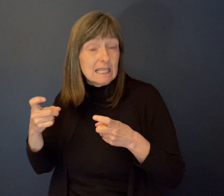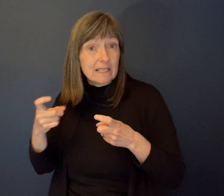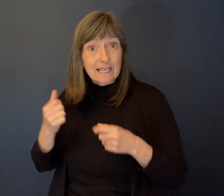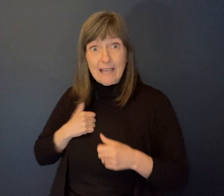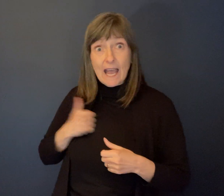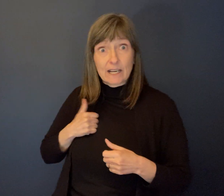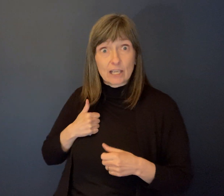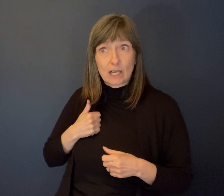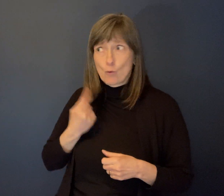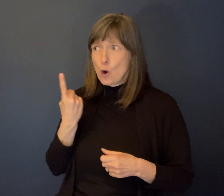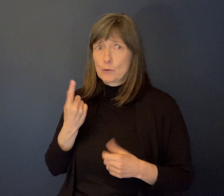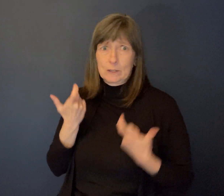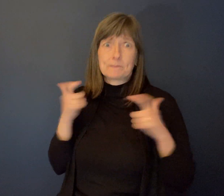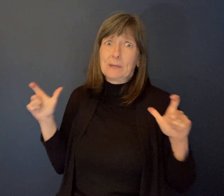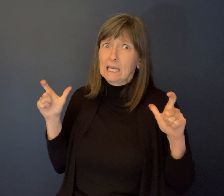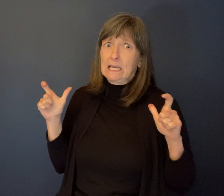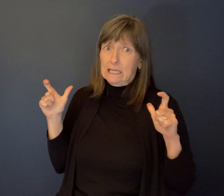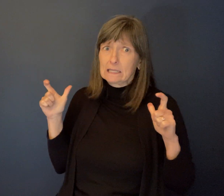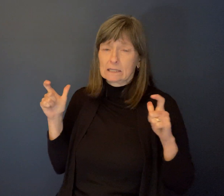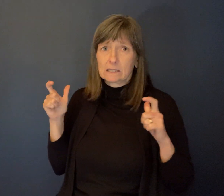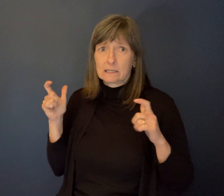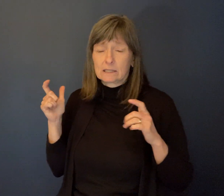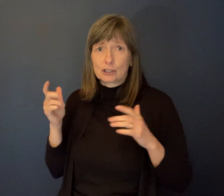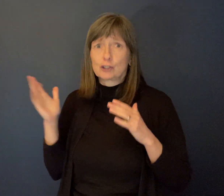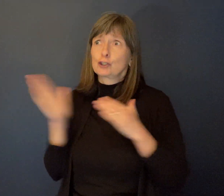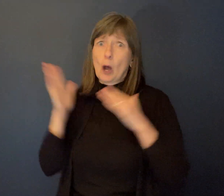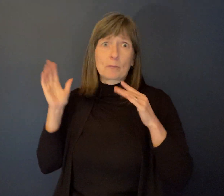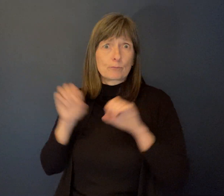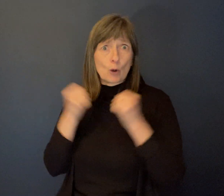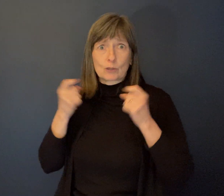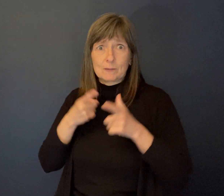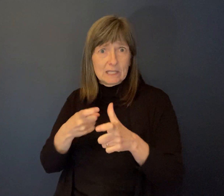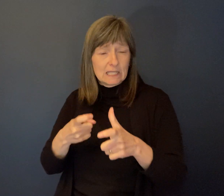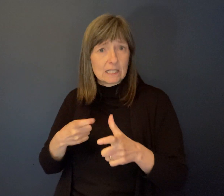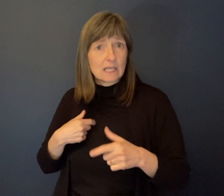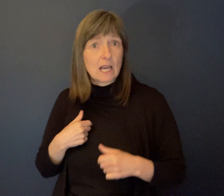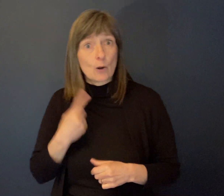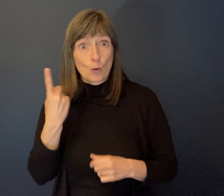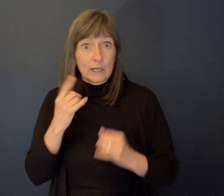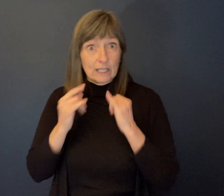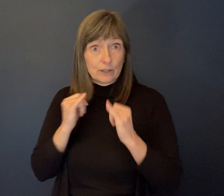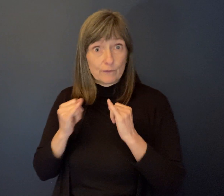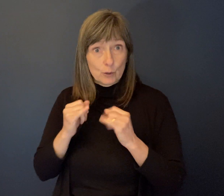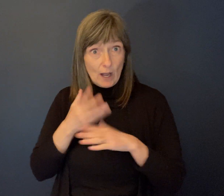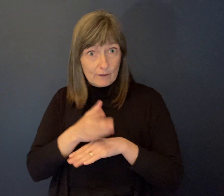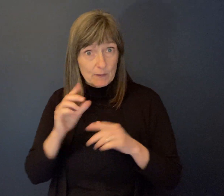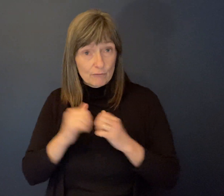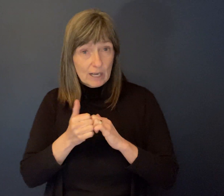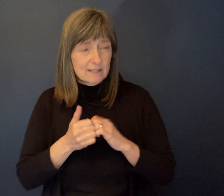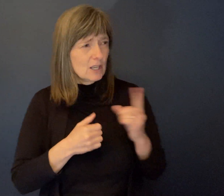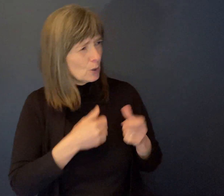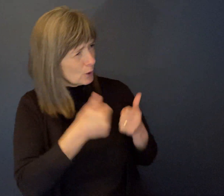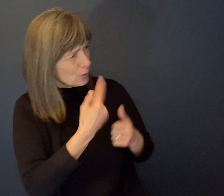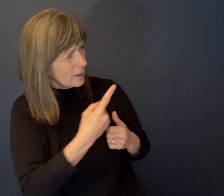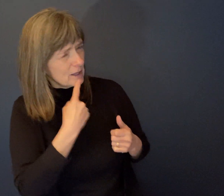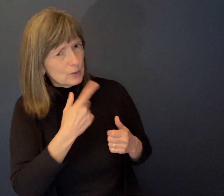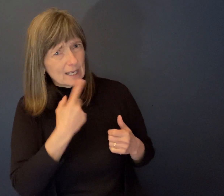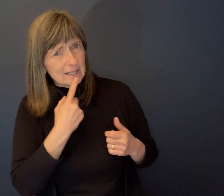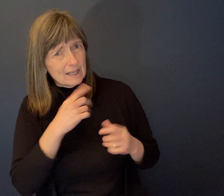of interviews, uh, after my race. So what was that one about that significant one? The, uh, the